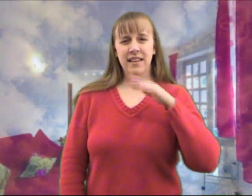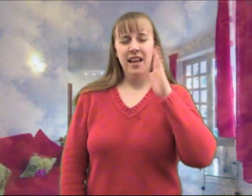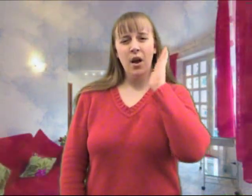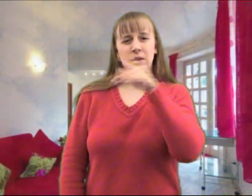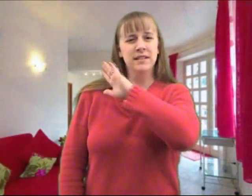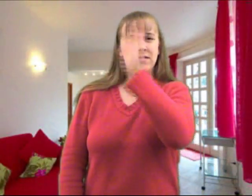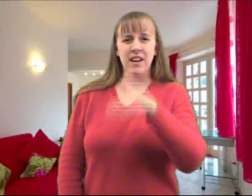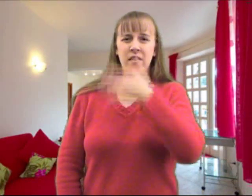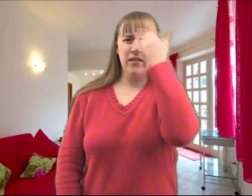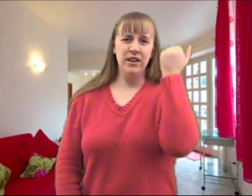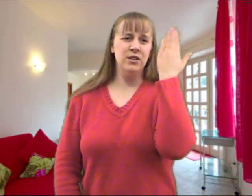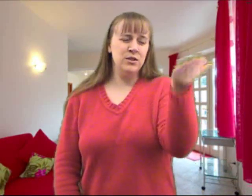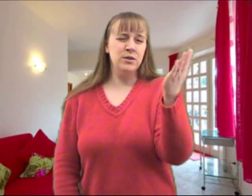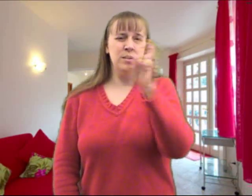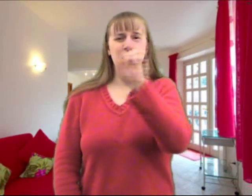I'll never forget you, pizza Angel.